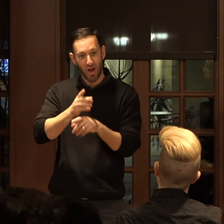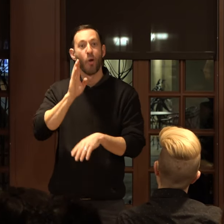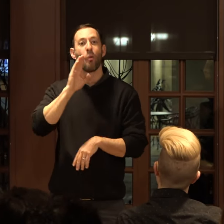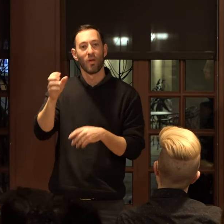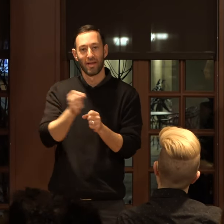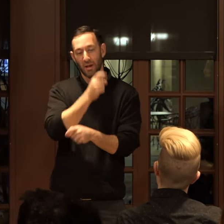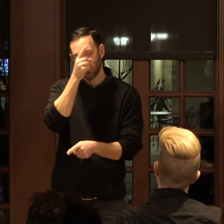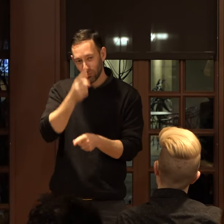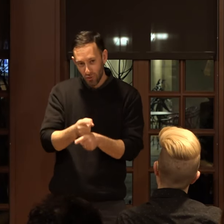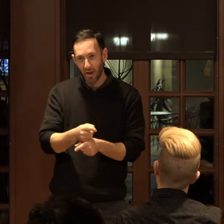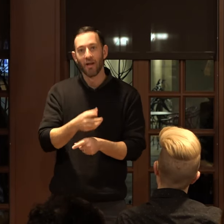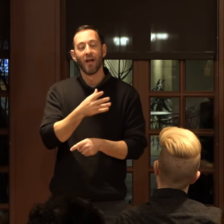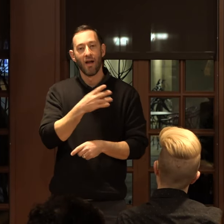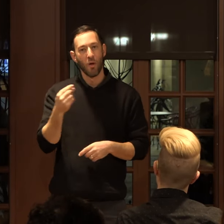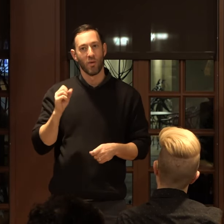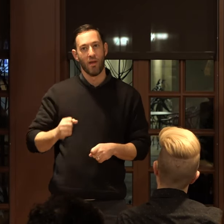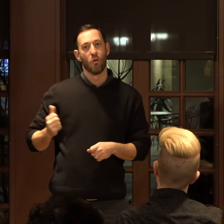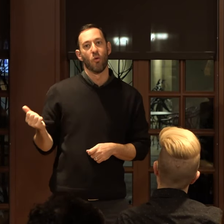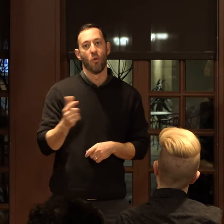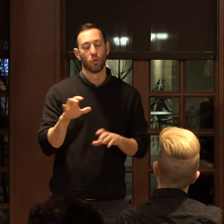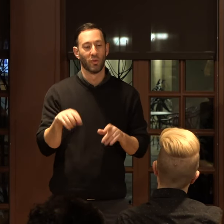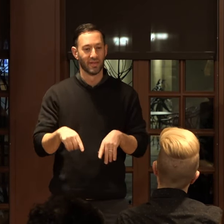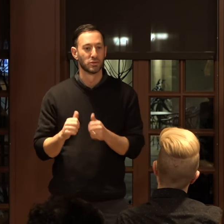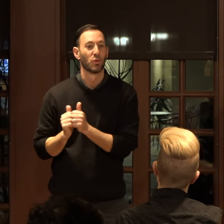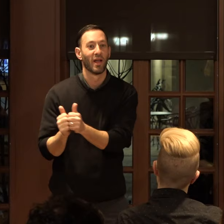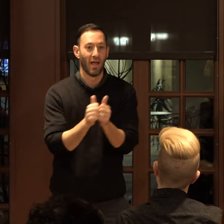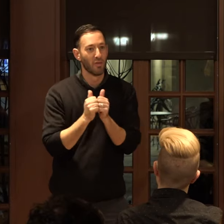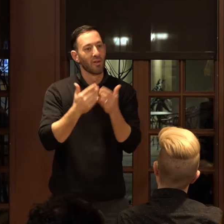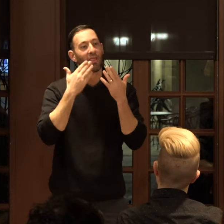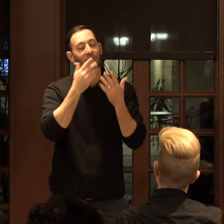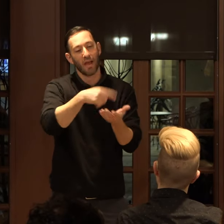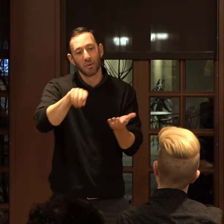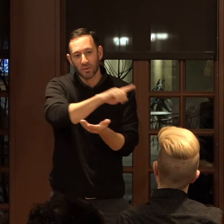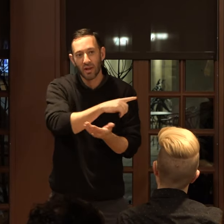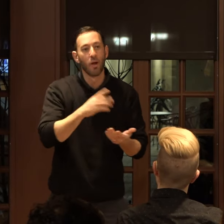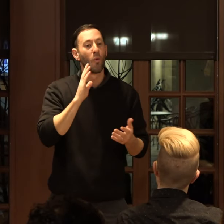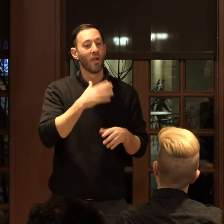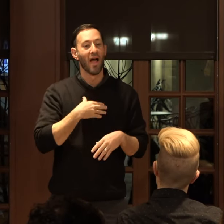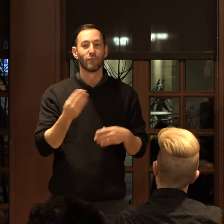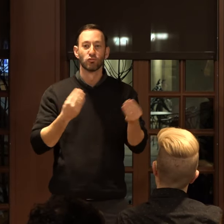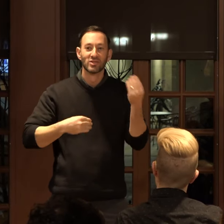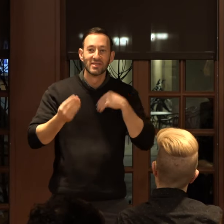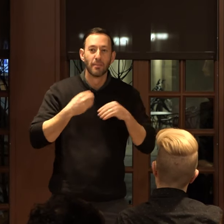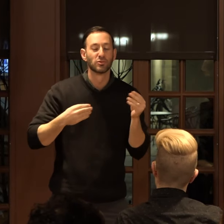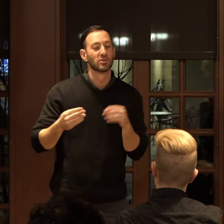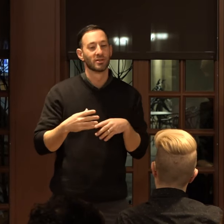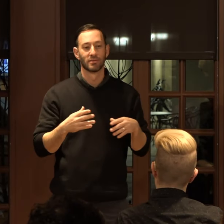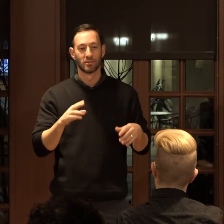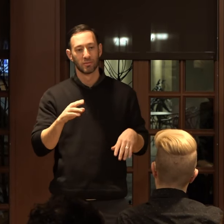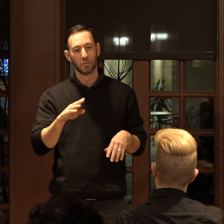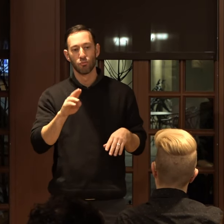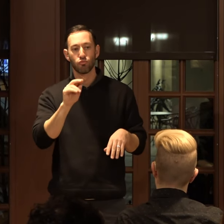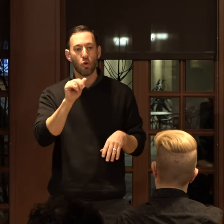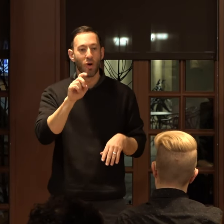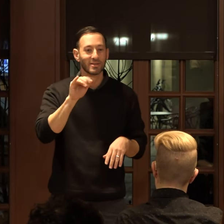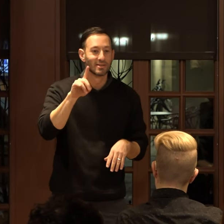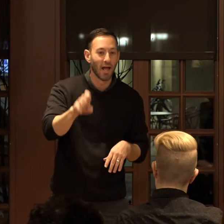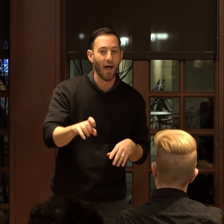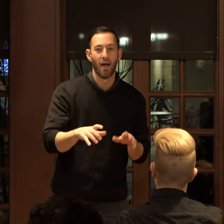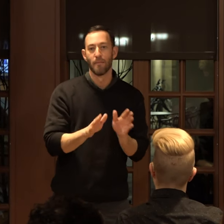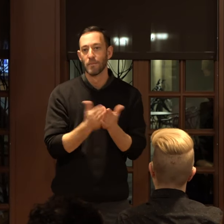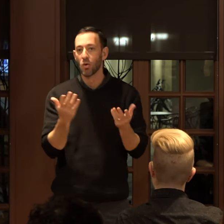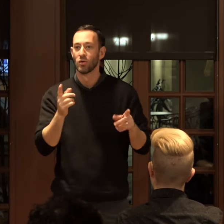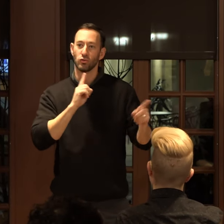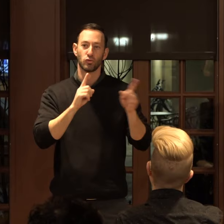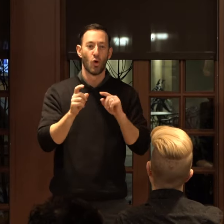it right and we can all do this together. Thank you, guys. We'll have a reception, broadsides, books, talk to